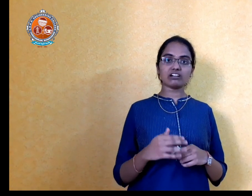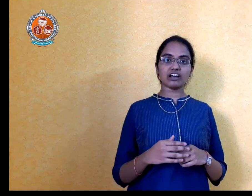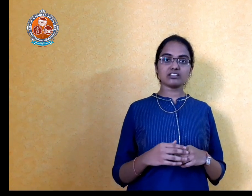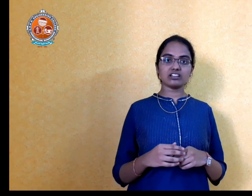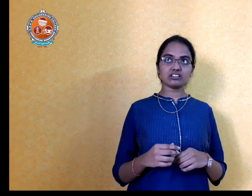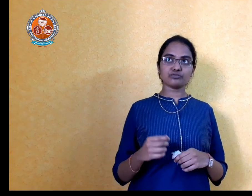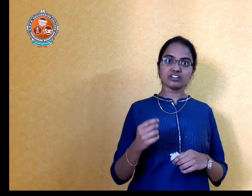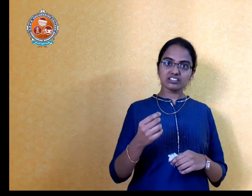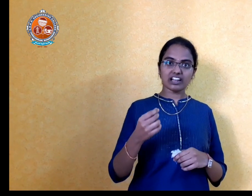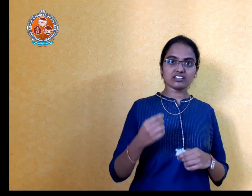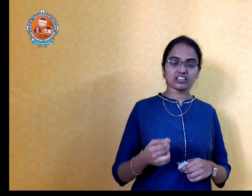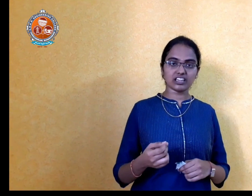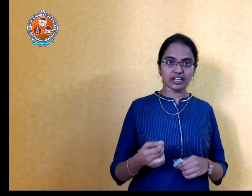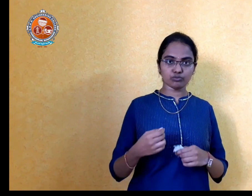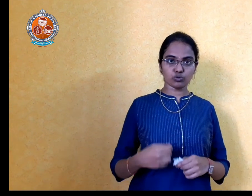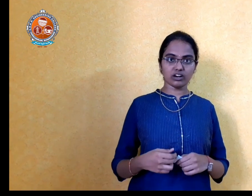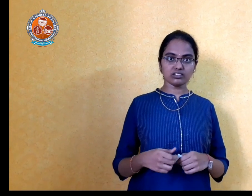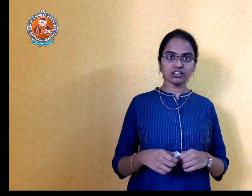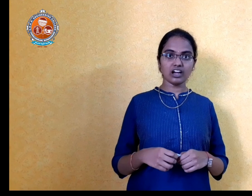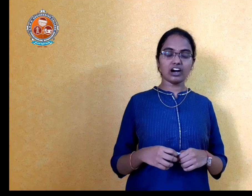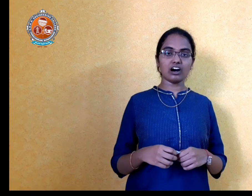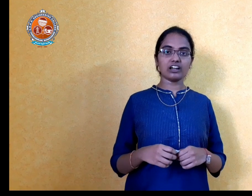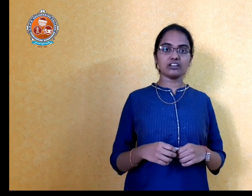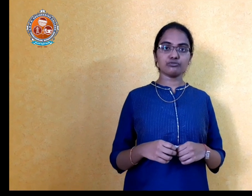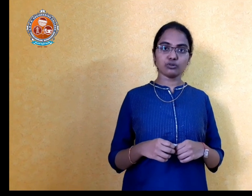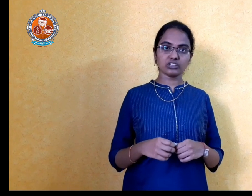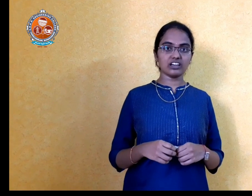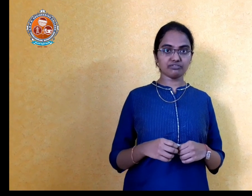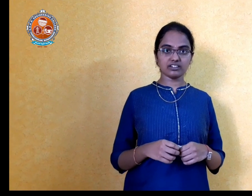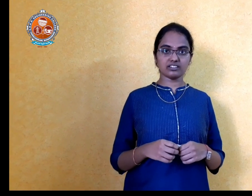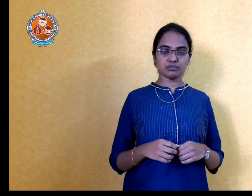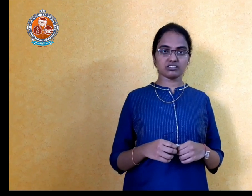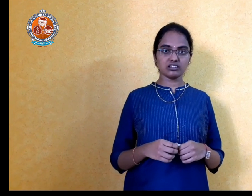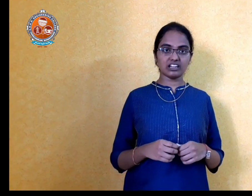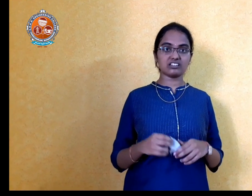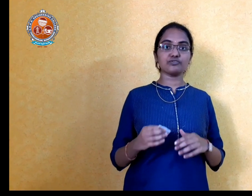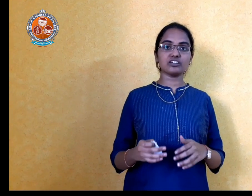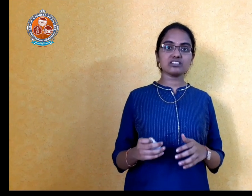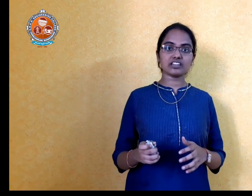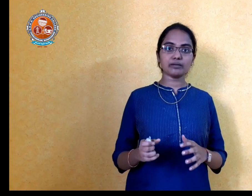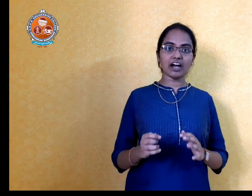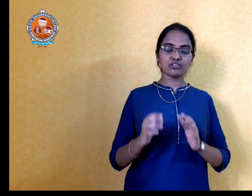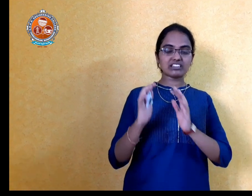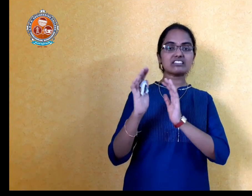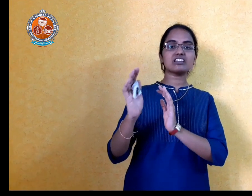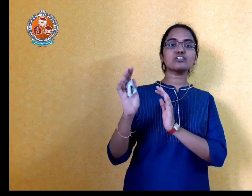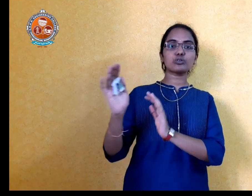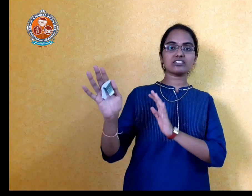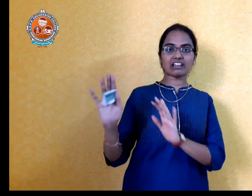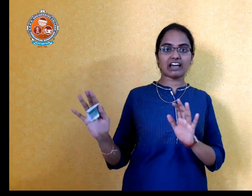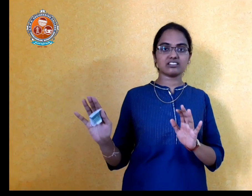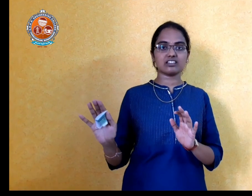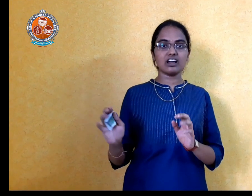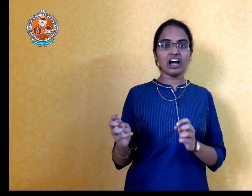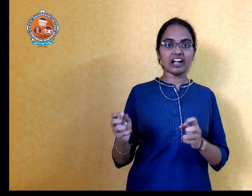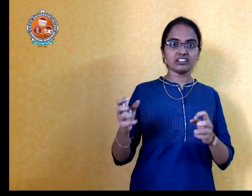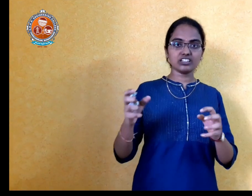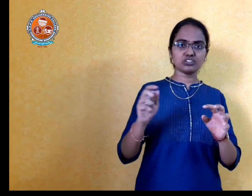class. That is the first class he came to us in fourth year first semester. That is the first time I was listening to his class. And he